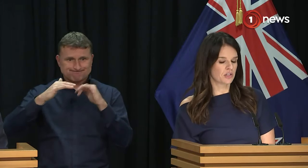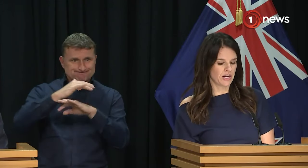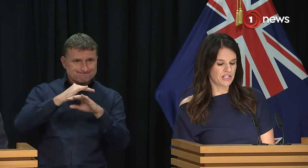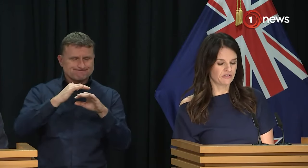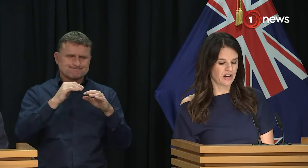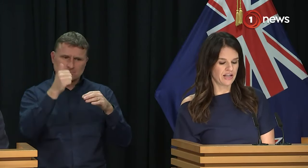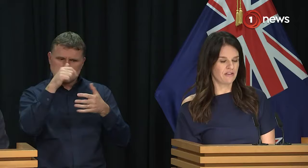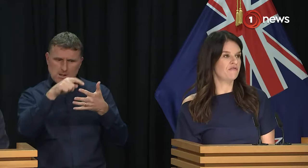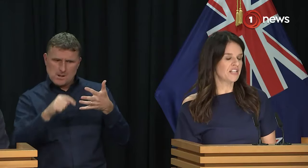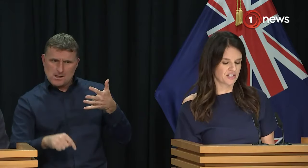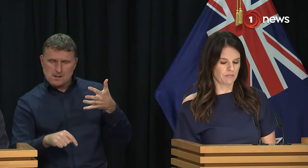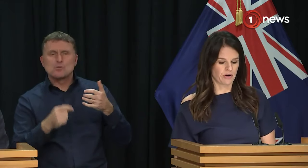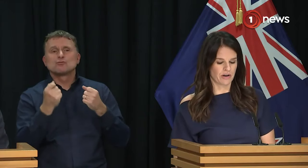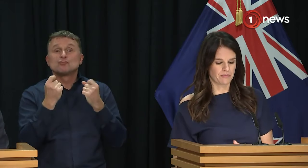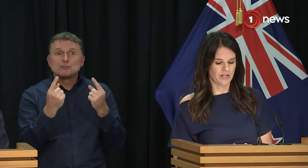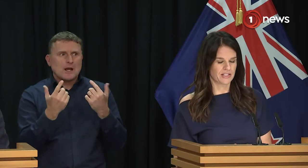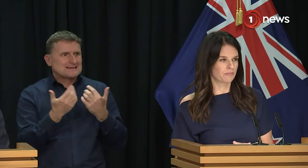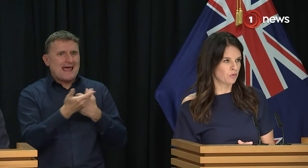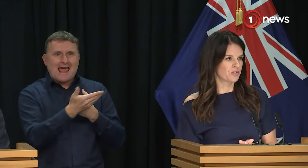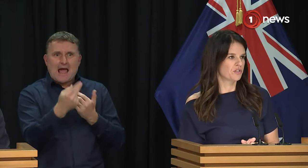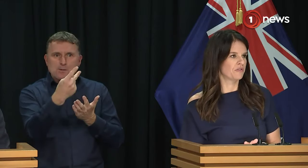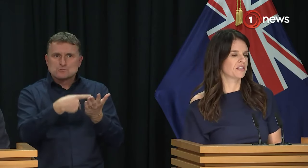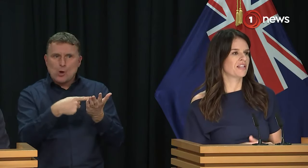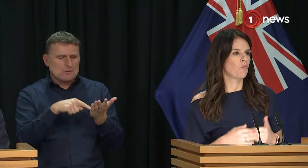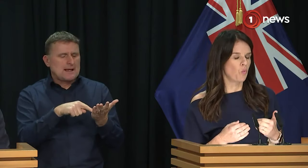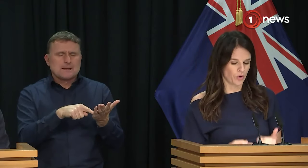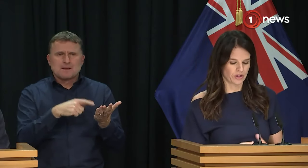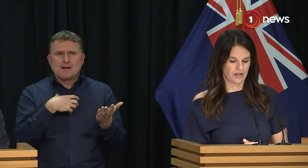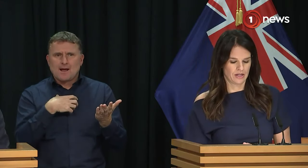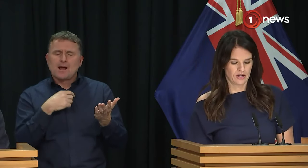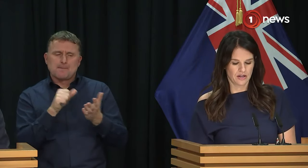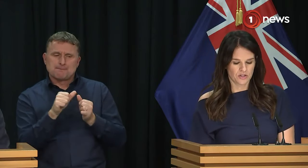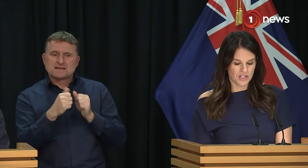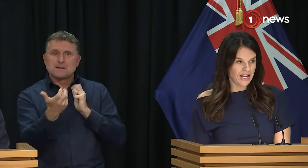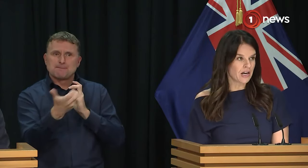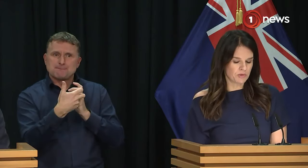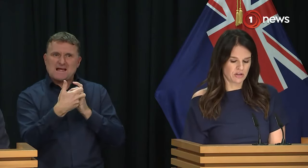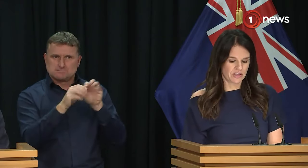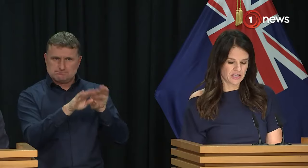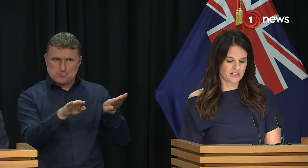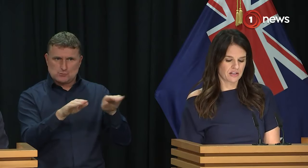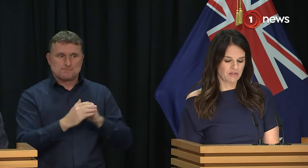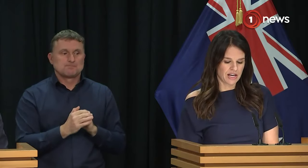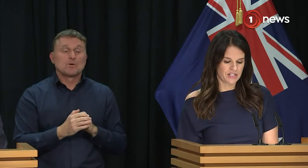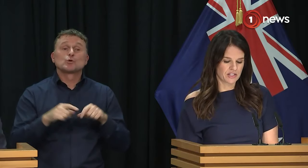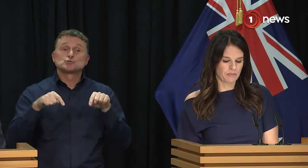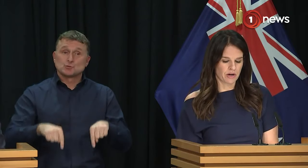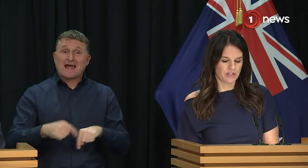better enable us to identify and invest in programmes and supports and services that work. So today I'm sharing